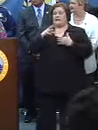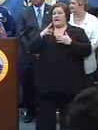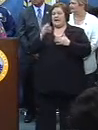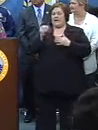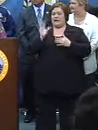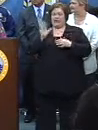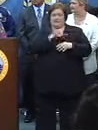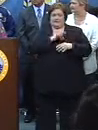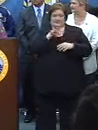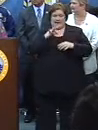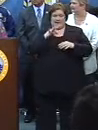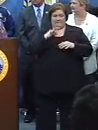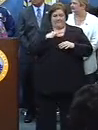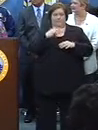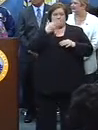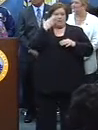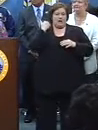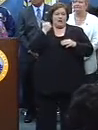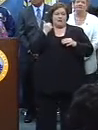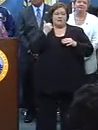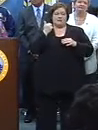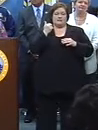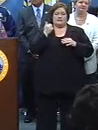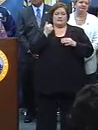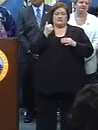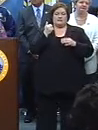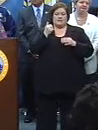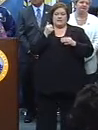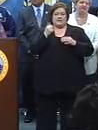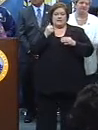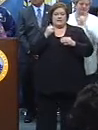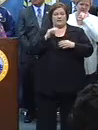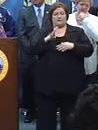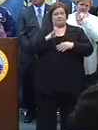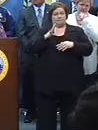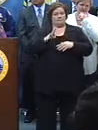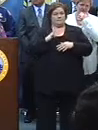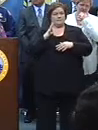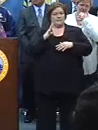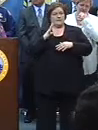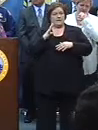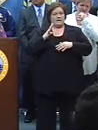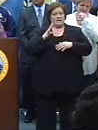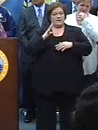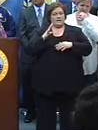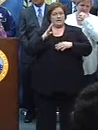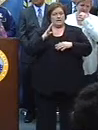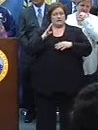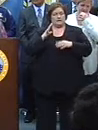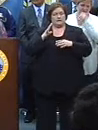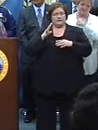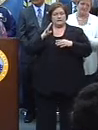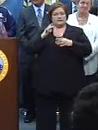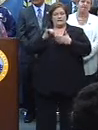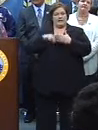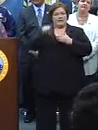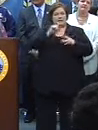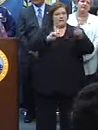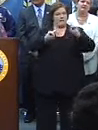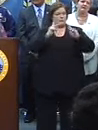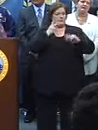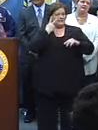staff, because the dignity and decorum that was brought back to the Palace Guard, back to the